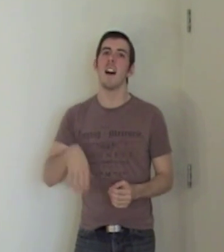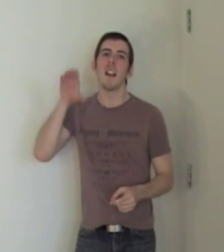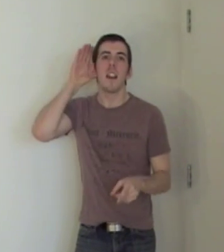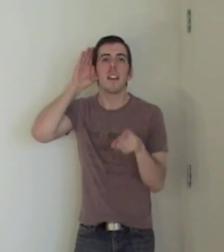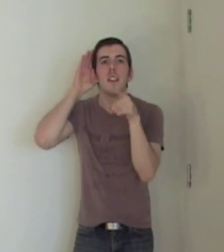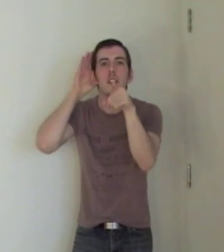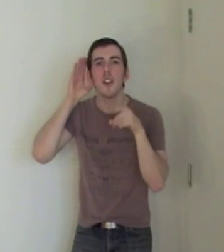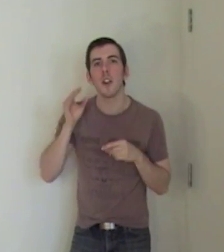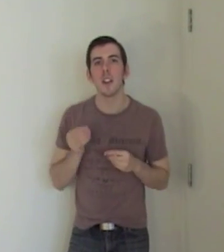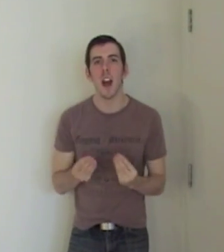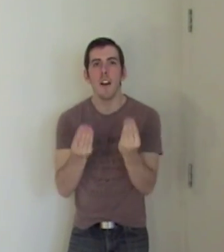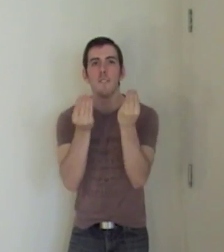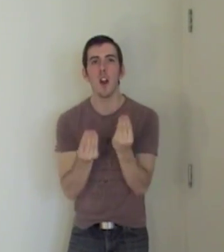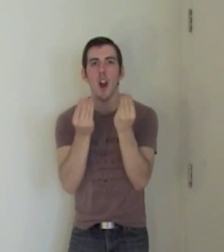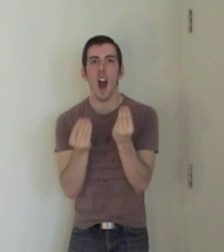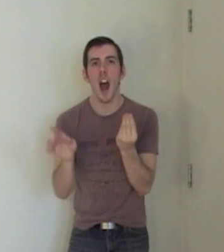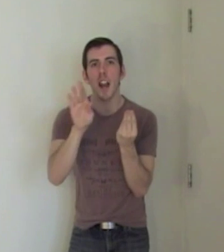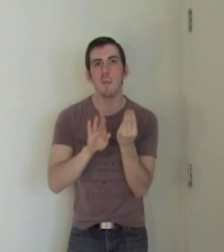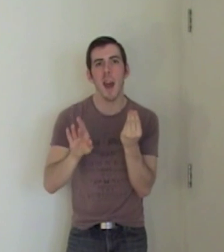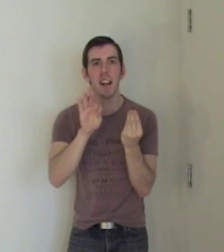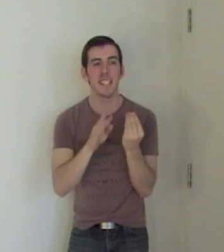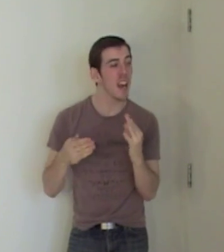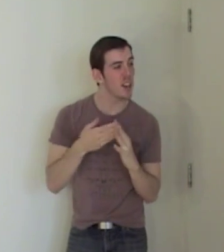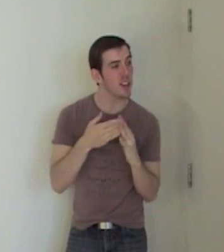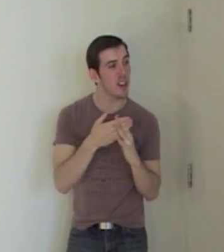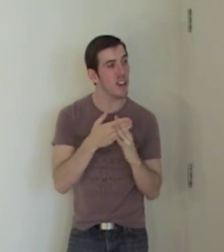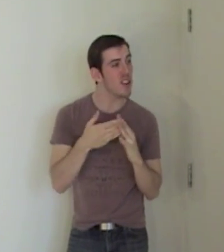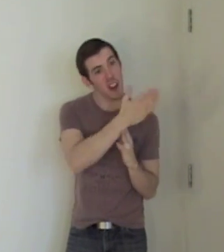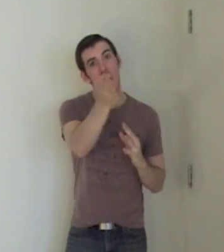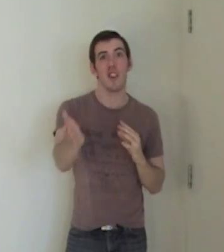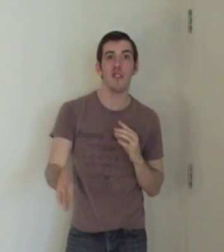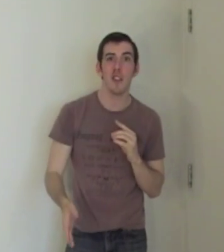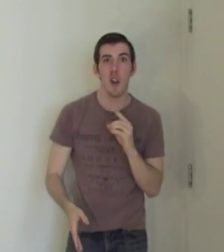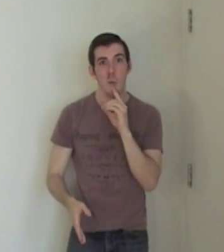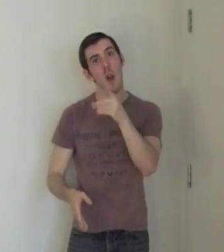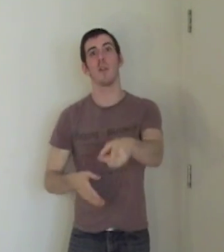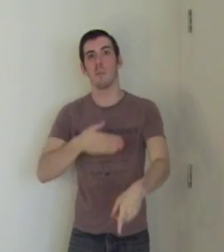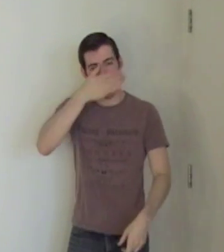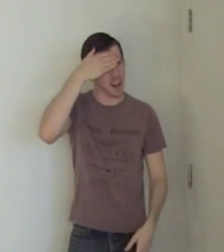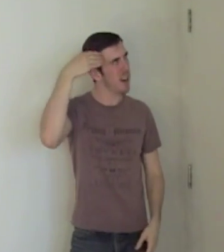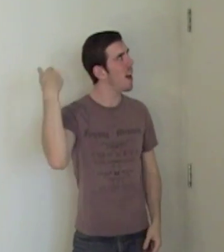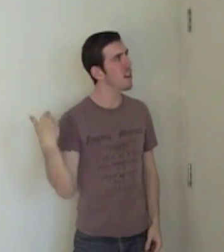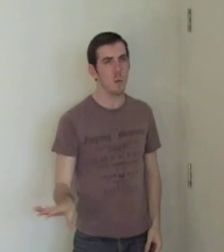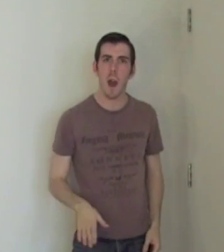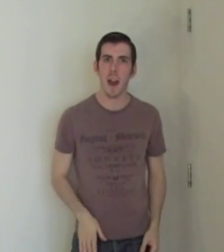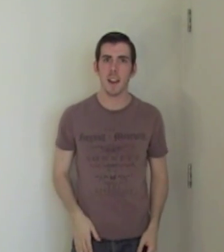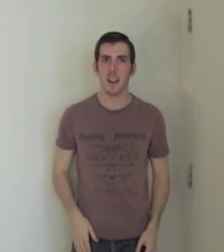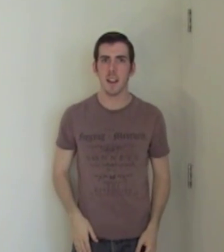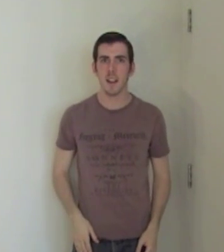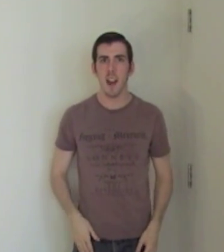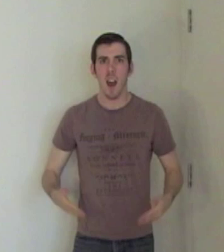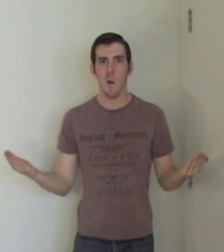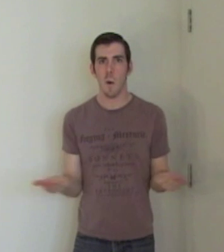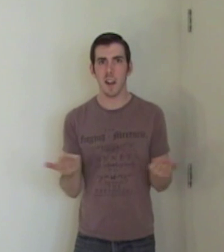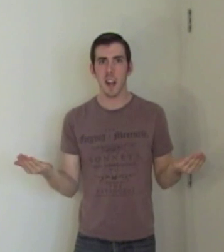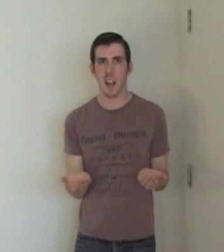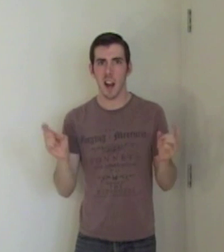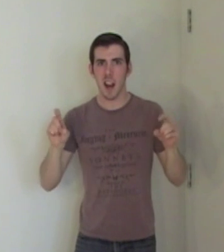Listen to yourself, you're a hot mess Step to bed or throw your words, break in the sweat What's it gonna